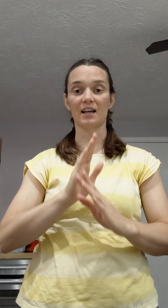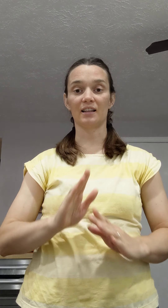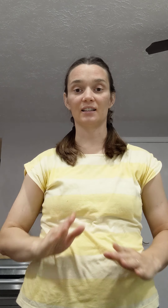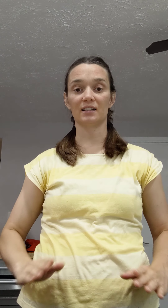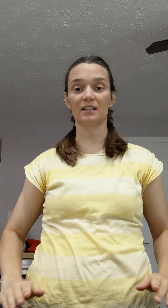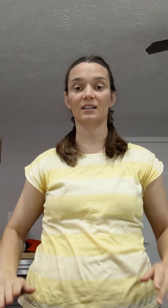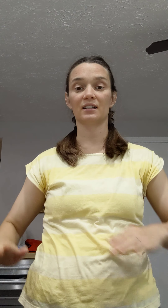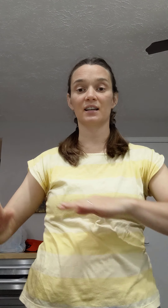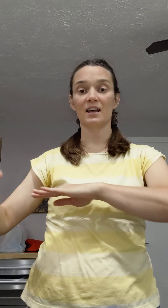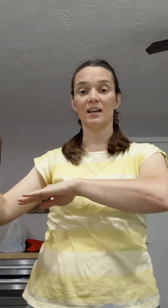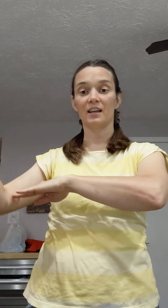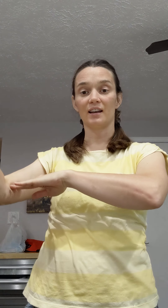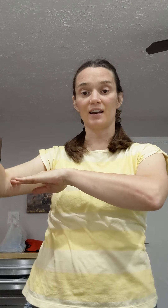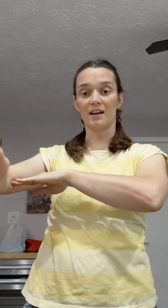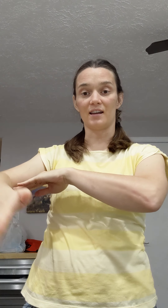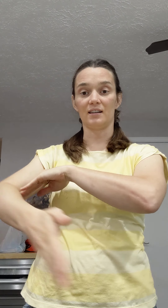Silent night,